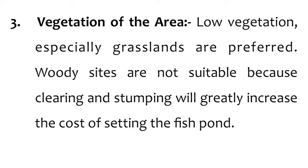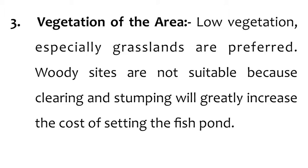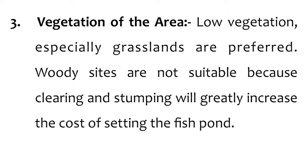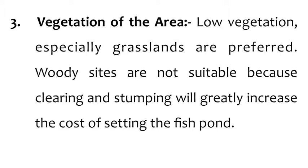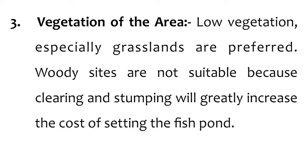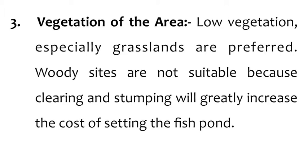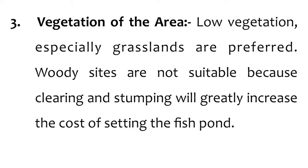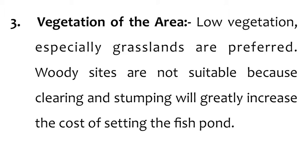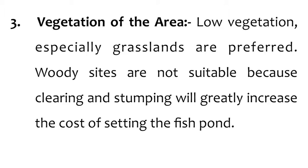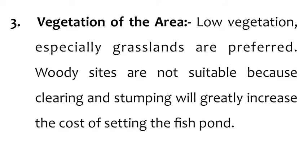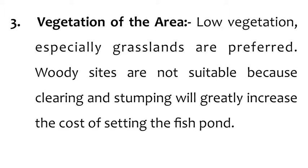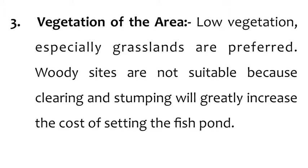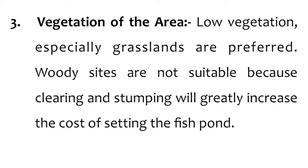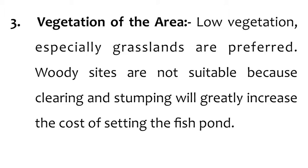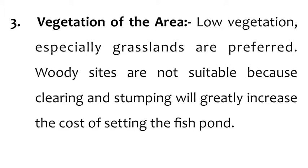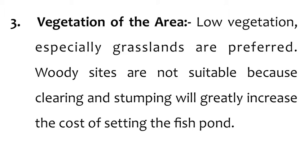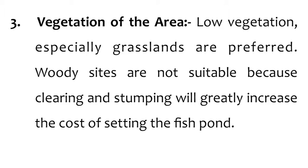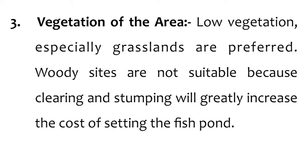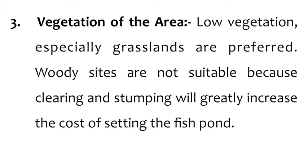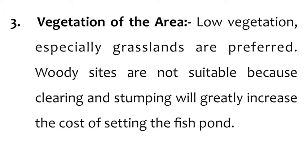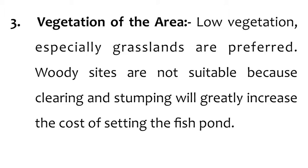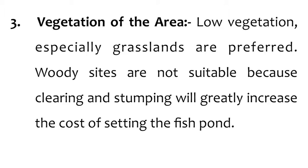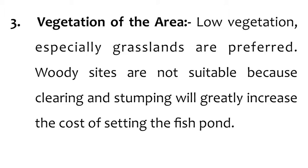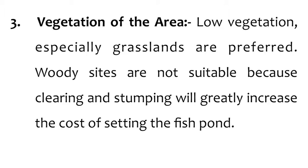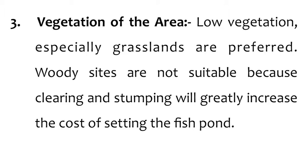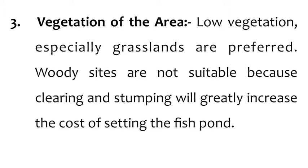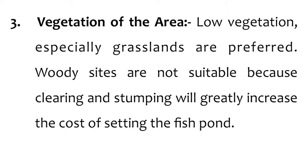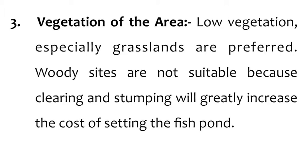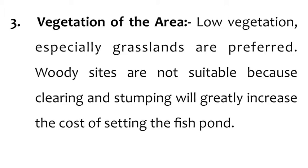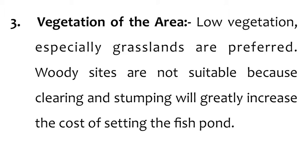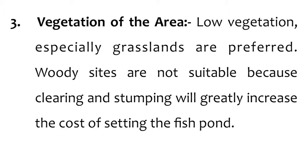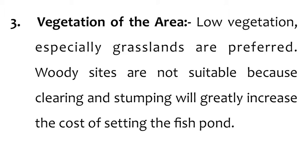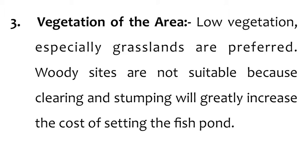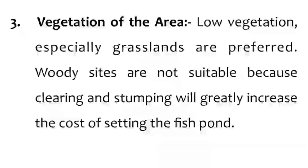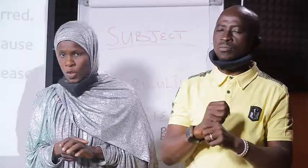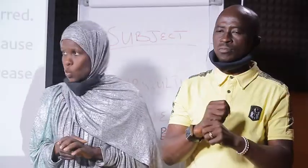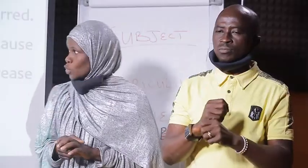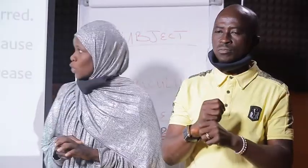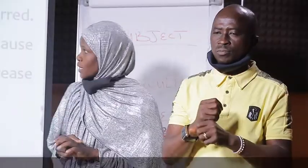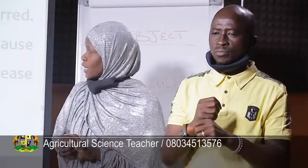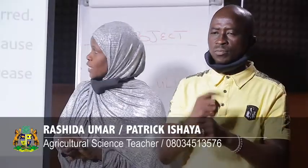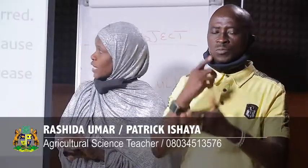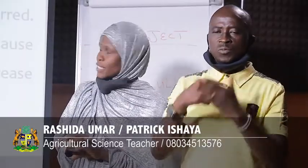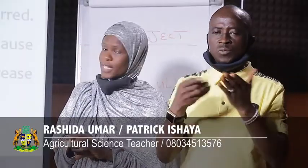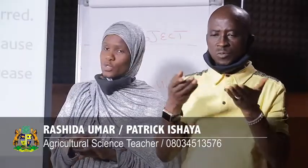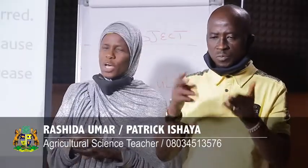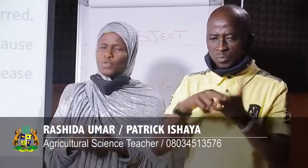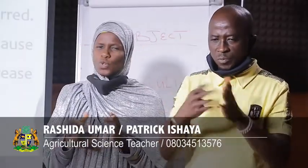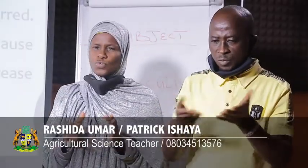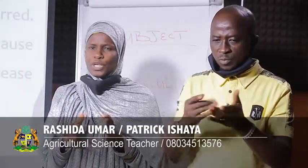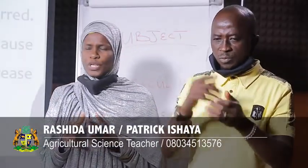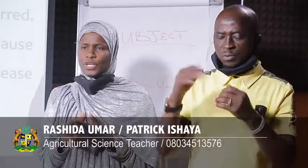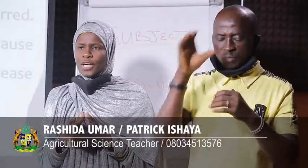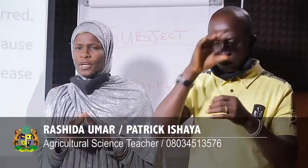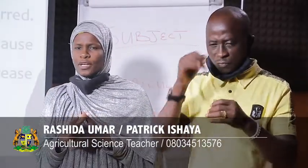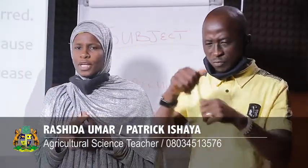clearing and stomping will greatly increase the cost of setting the fish pond what we are saying here is that you have